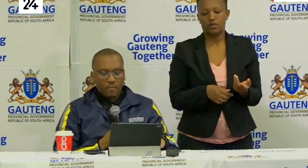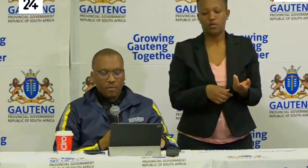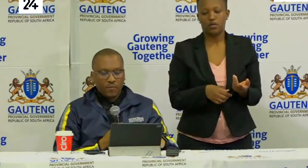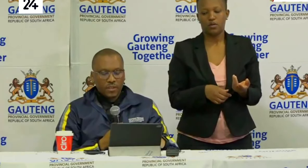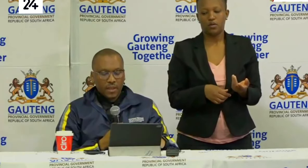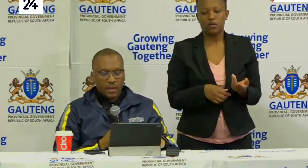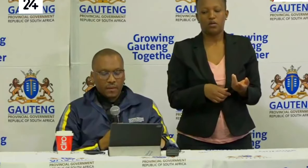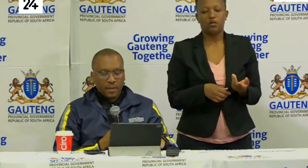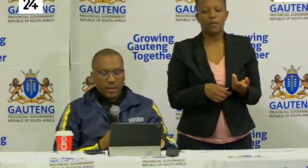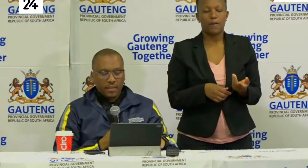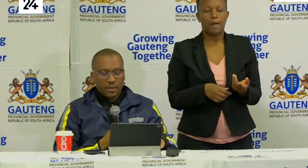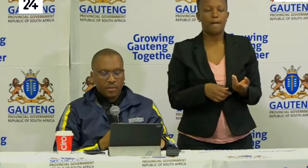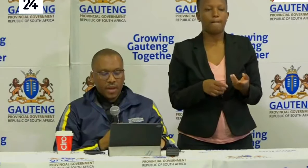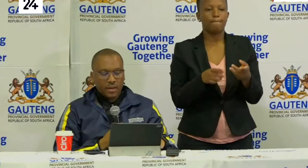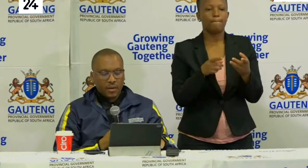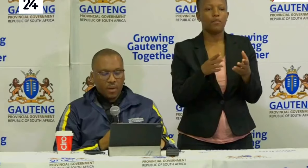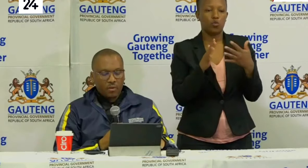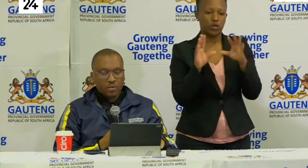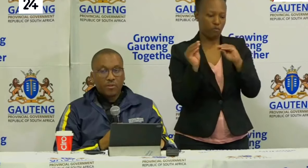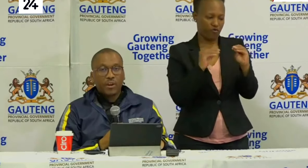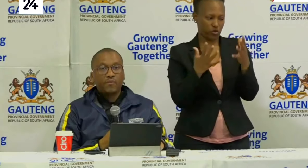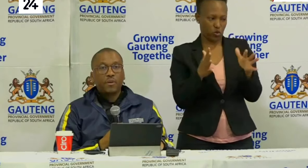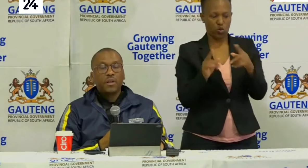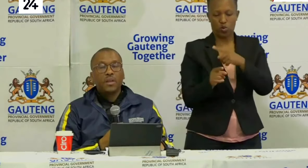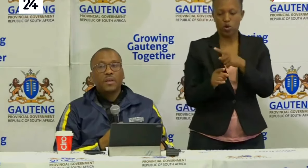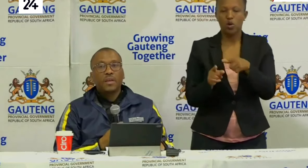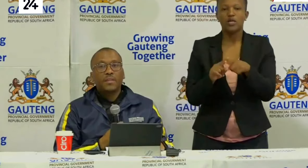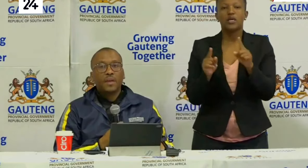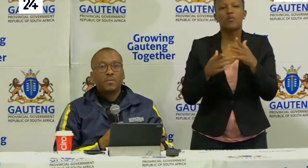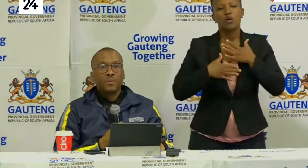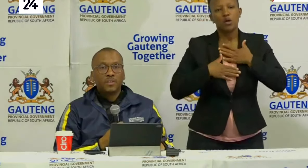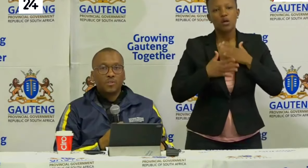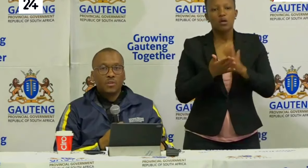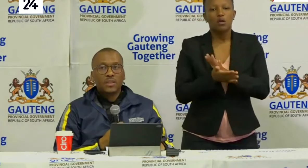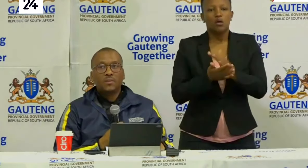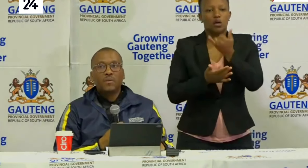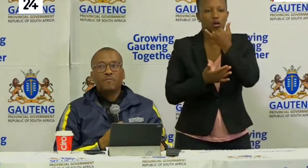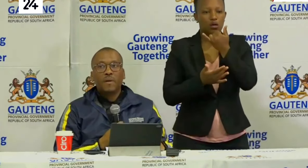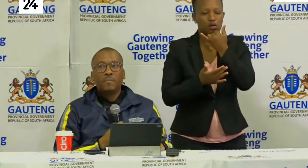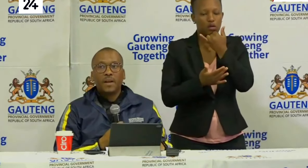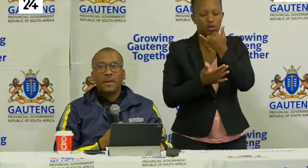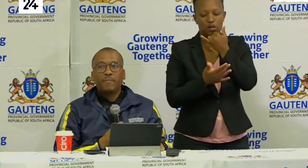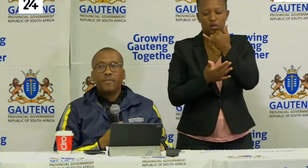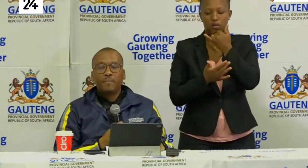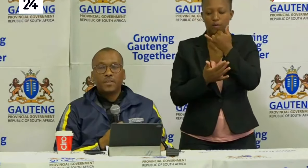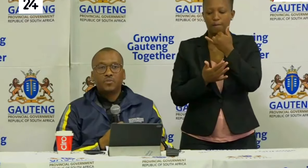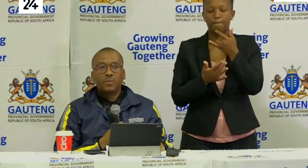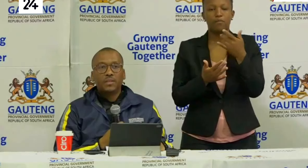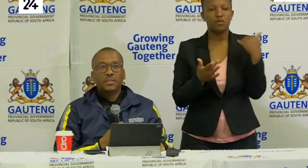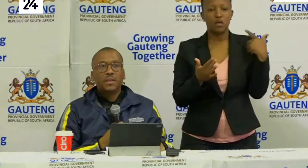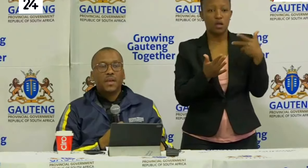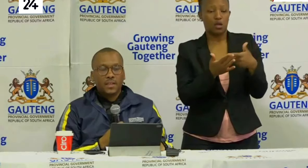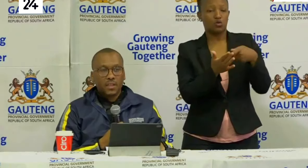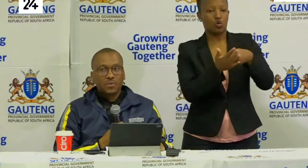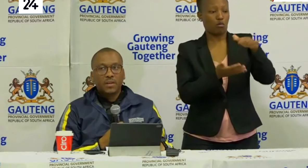moved in that regard. And we are also grateful that the stocks that we have piled up for the past two